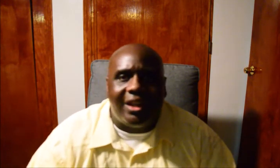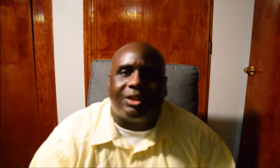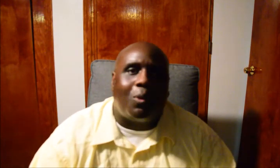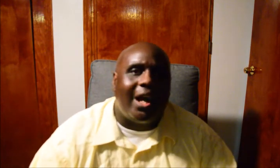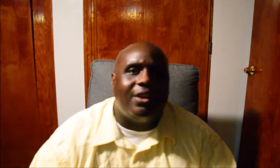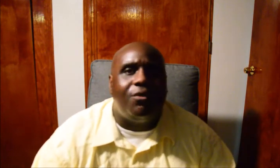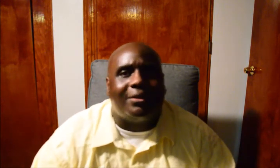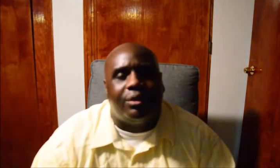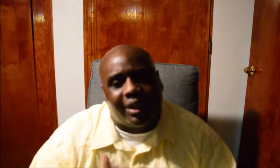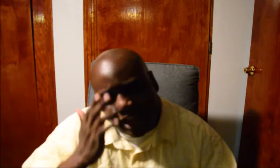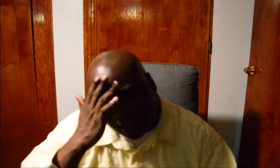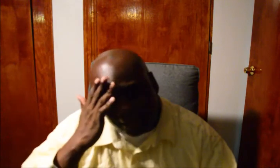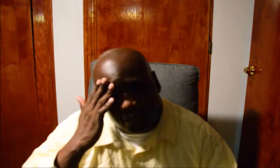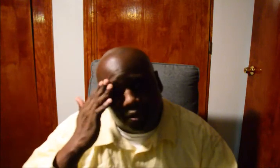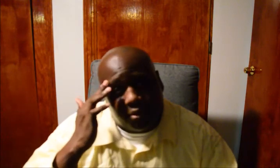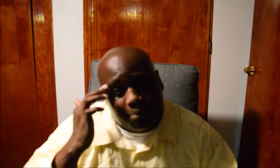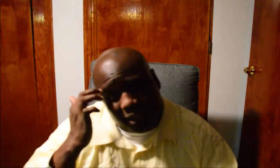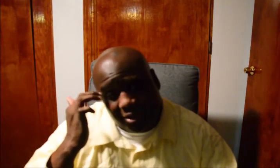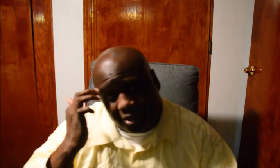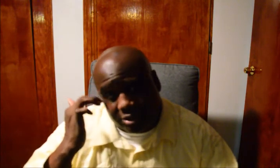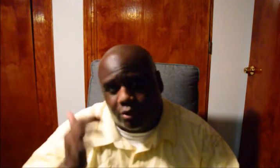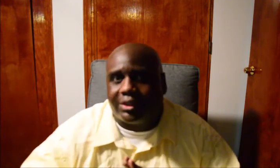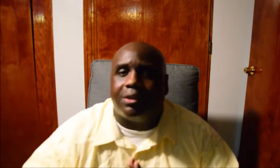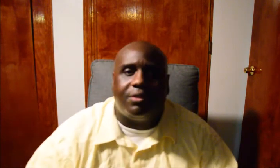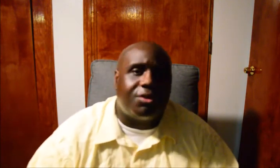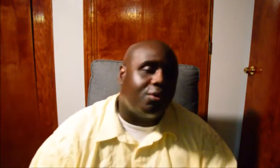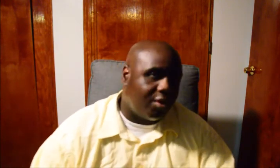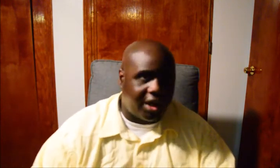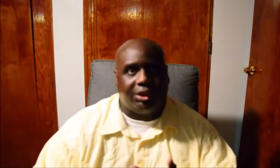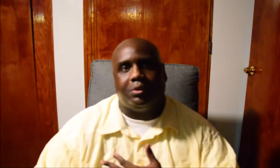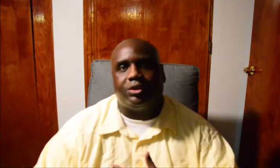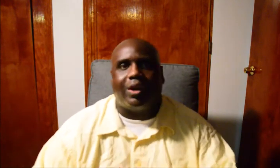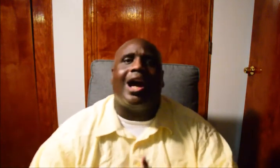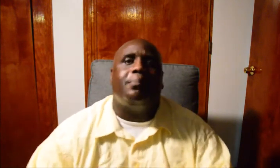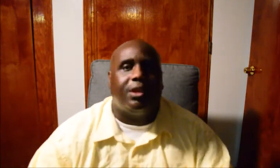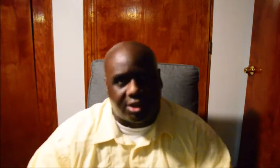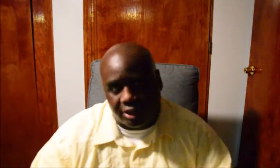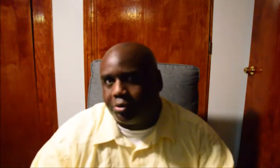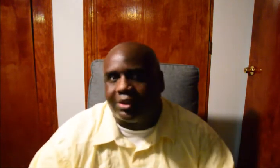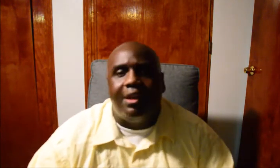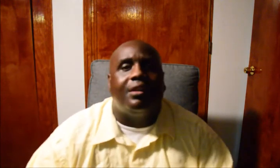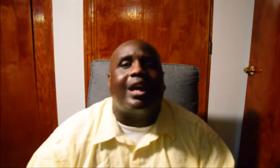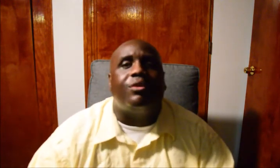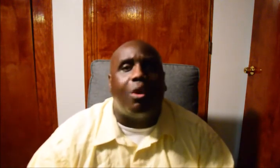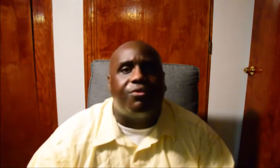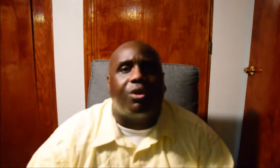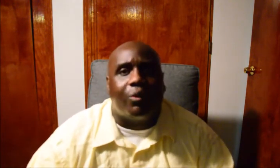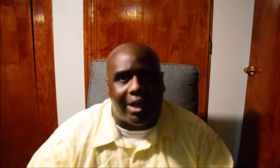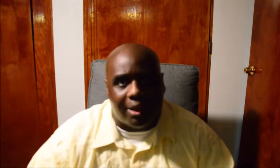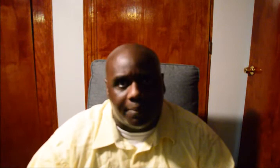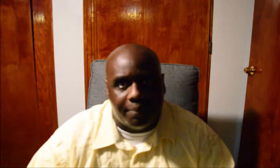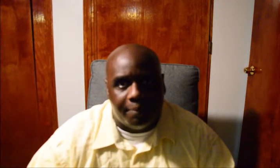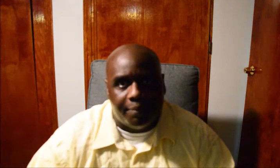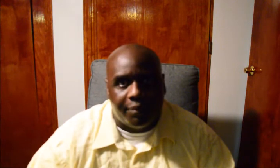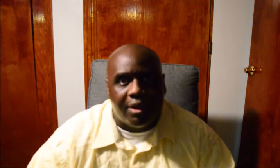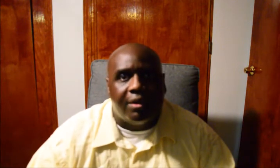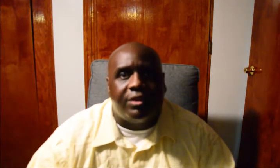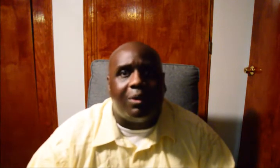That is why if you have to look at places or certain third world countries or communist countries like North Korea,